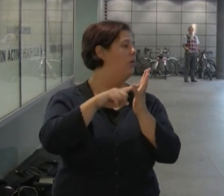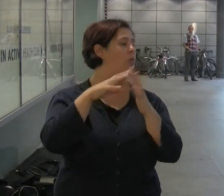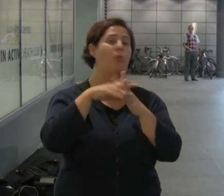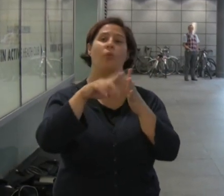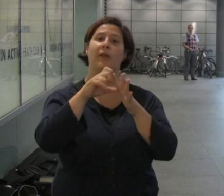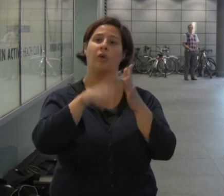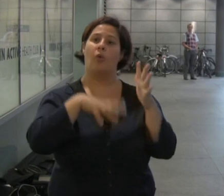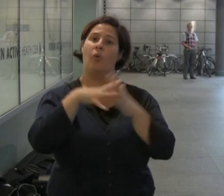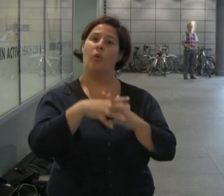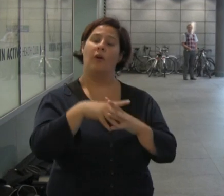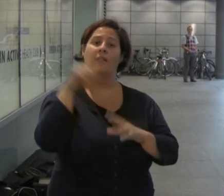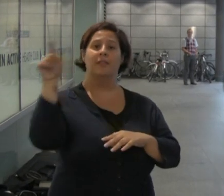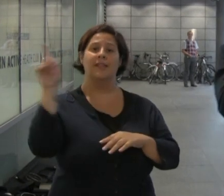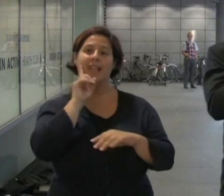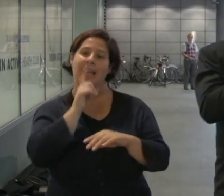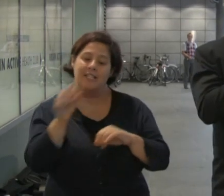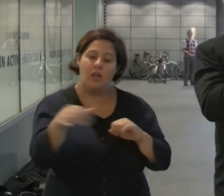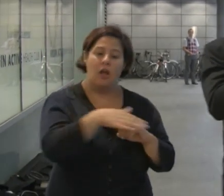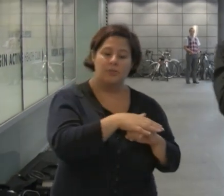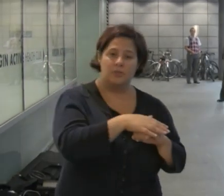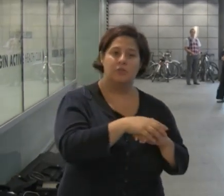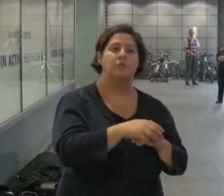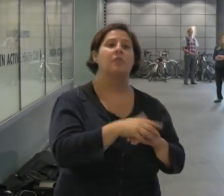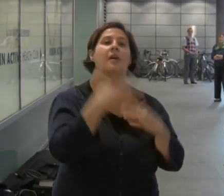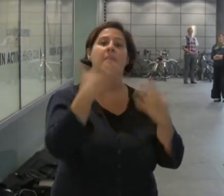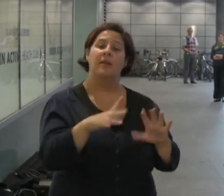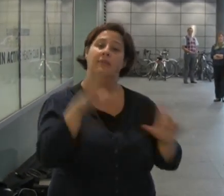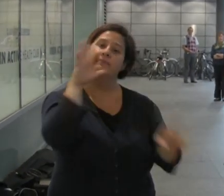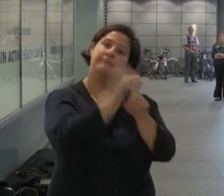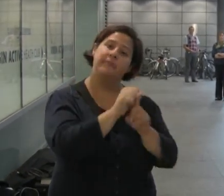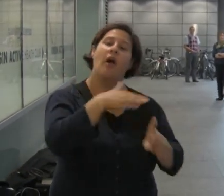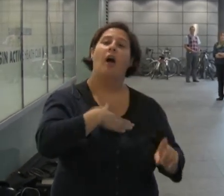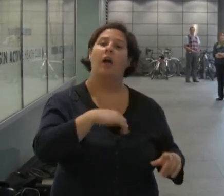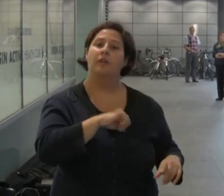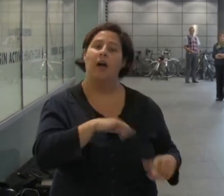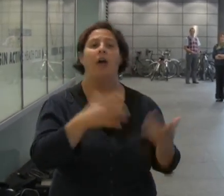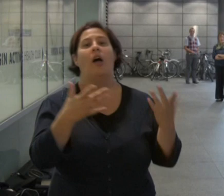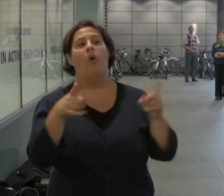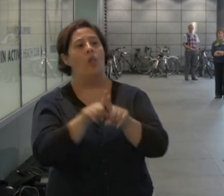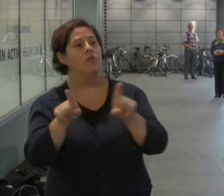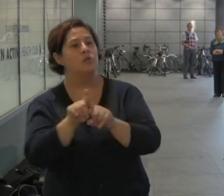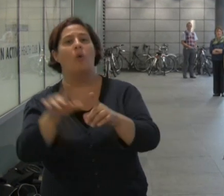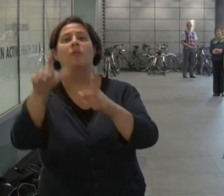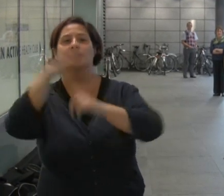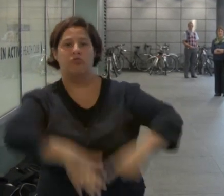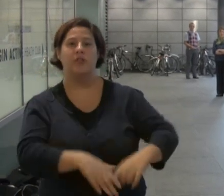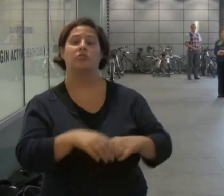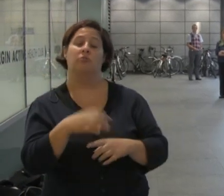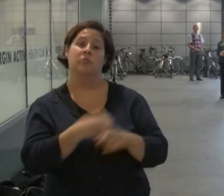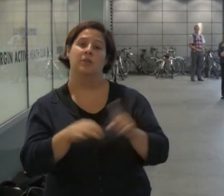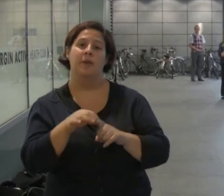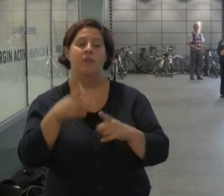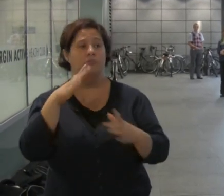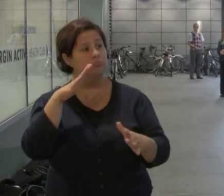This lady's husband had been diagnosed with a heart condition and depression by his GP. He started